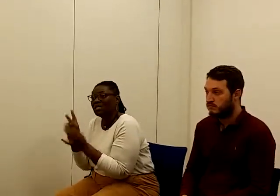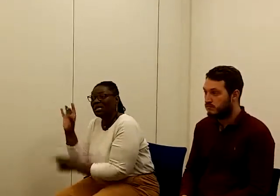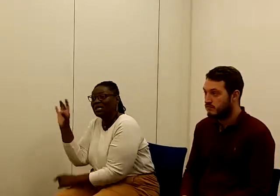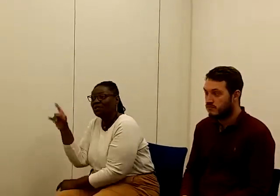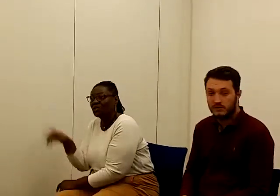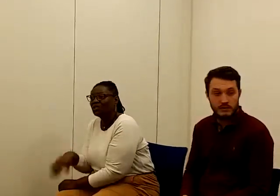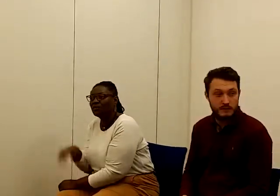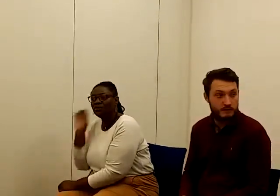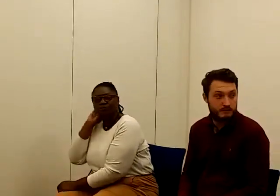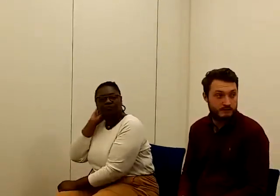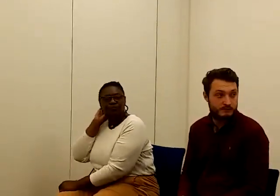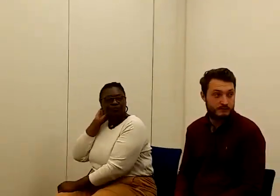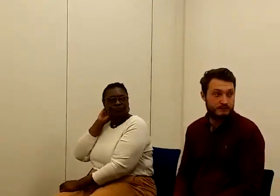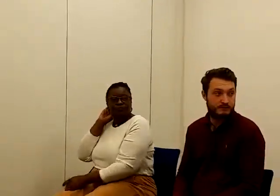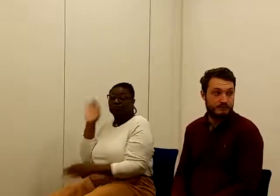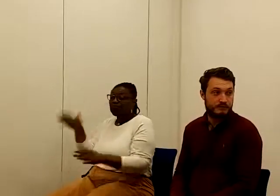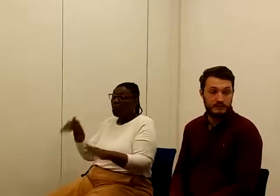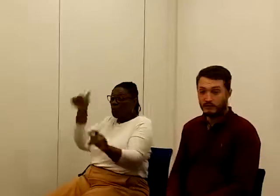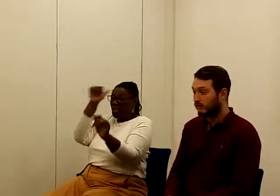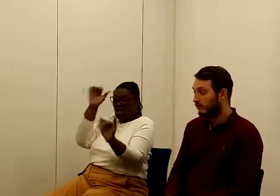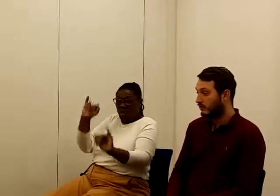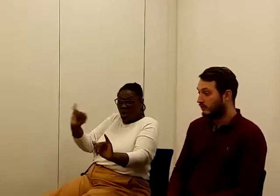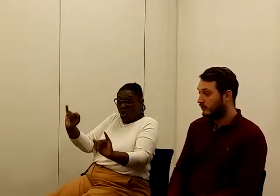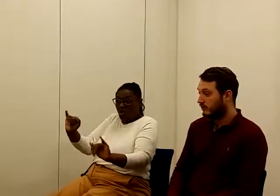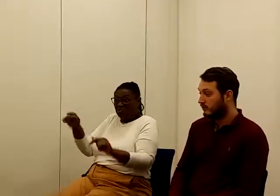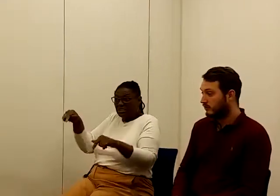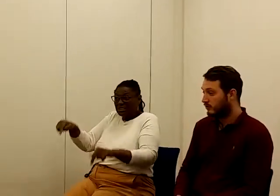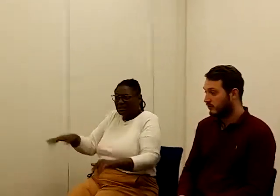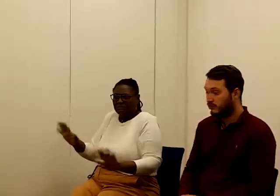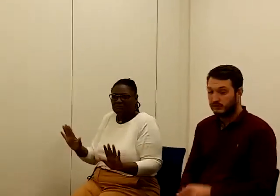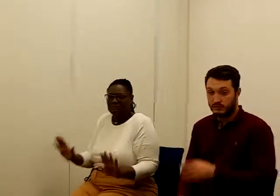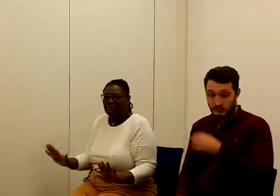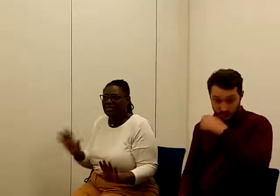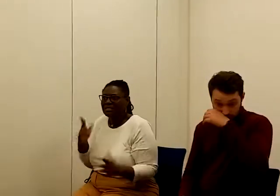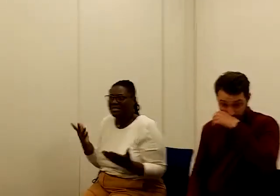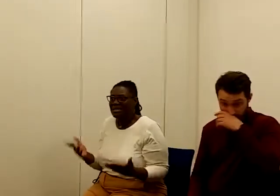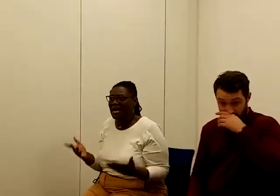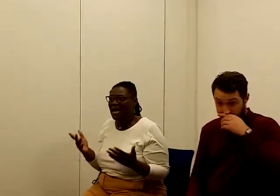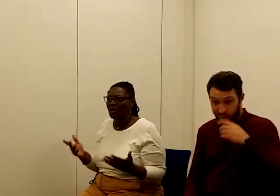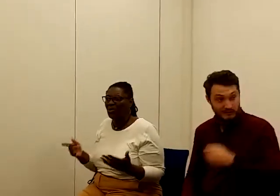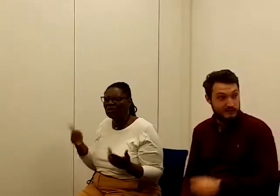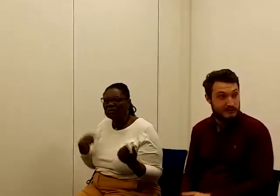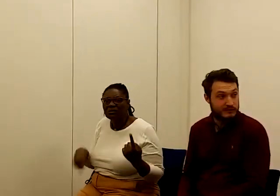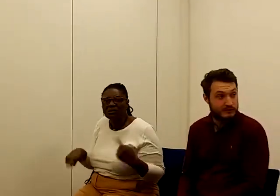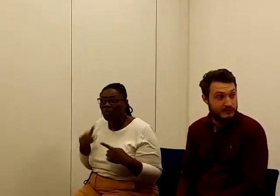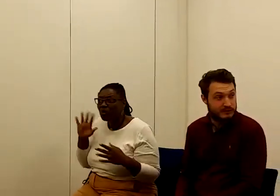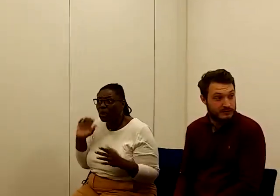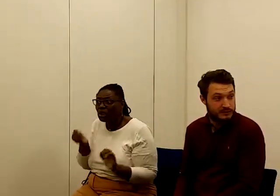Well, we know the horrors of it. The thing is, the question now is to you guys, what are we going to do about it?